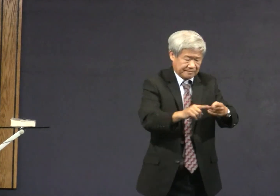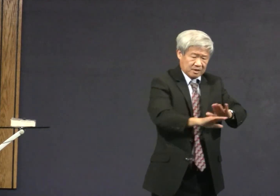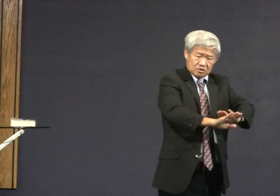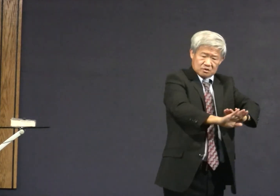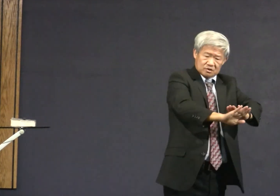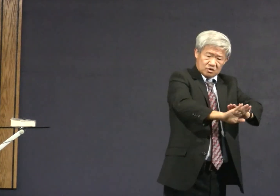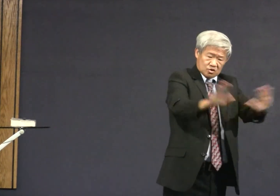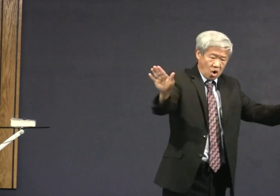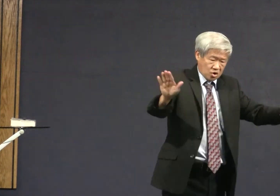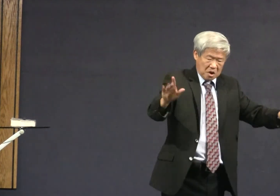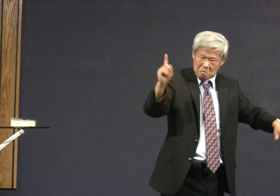not